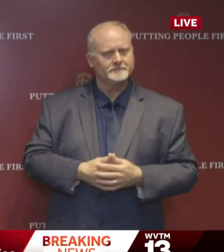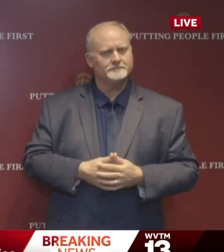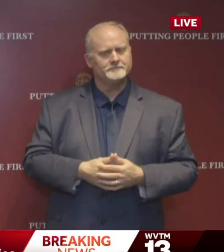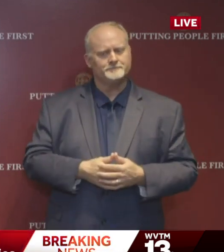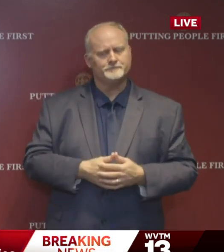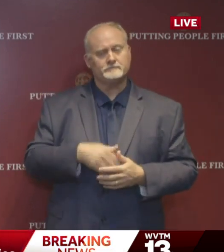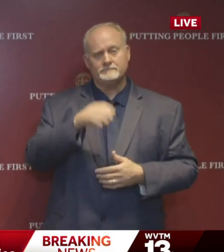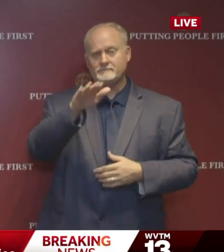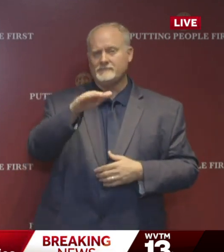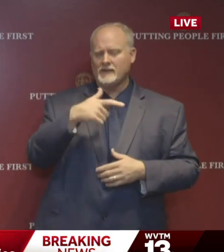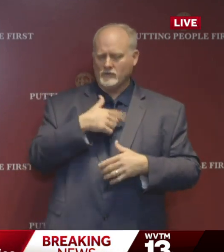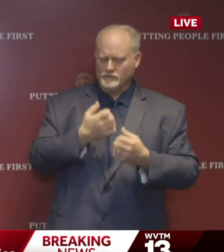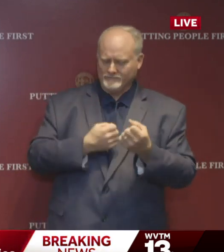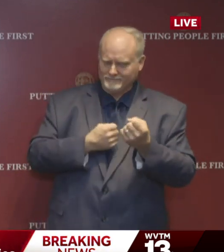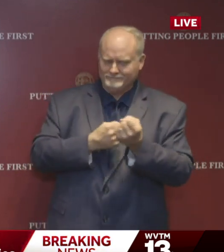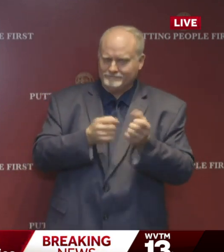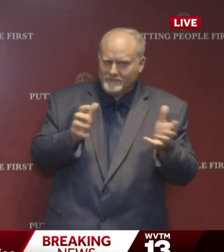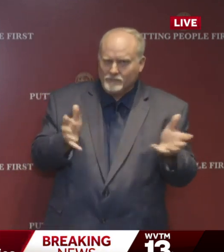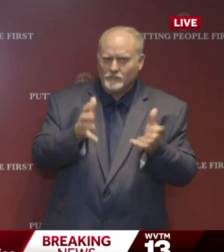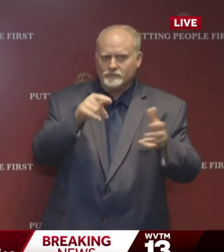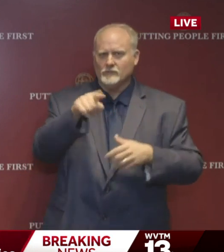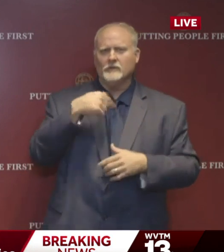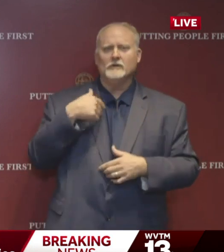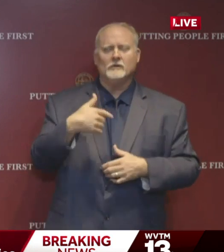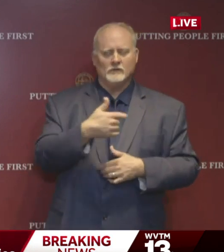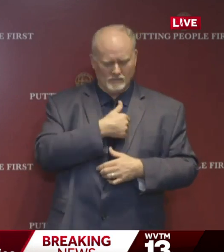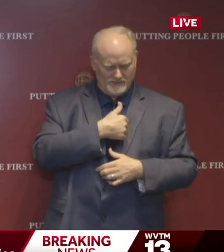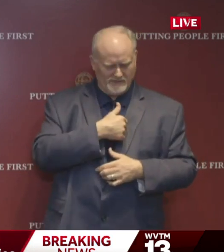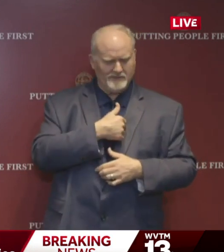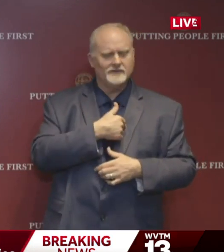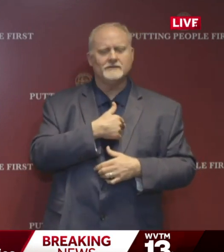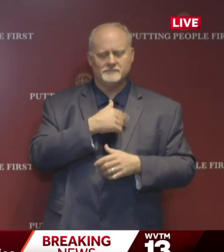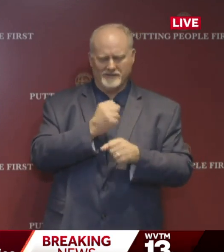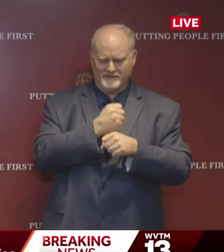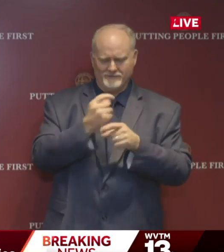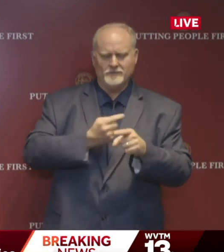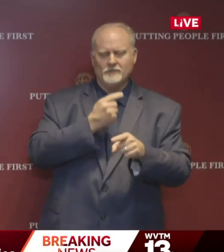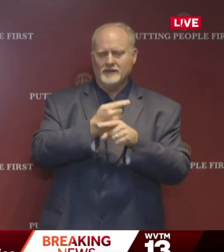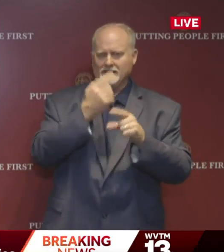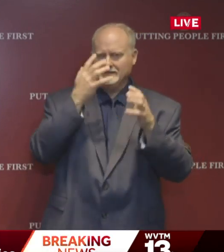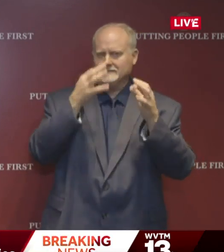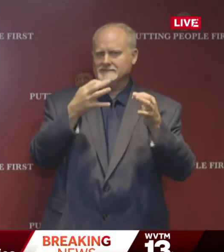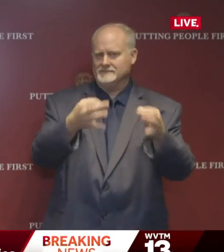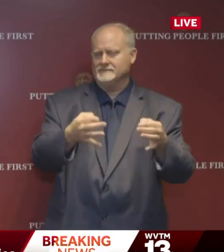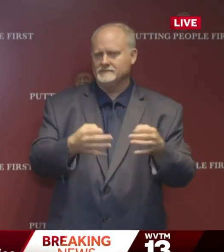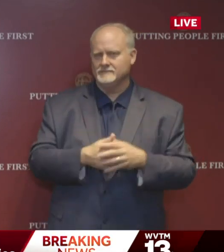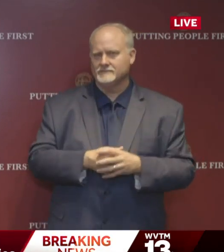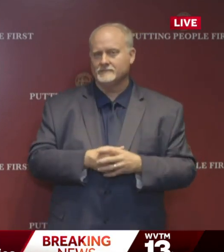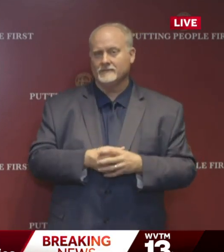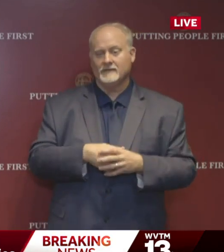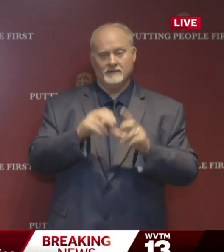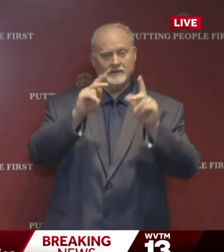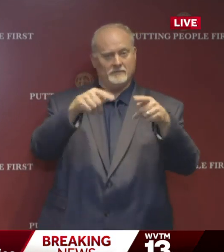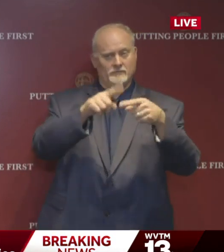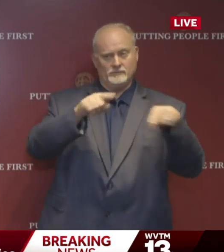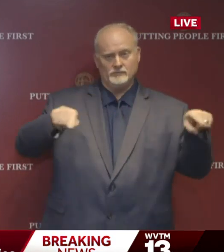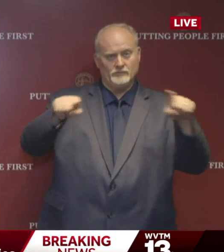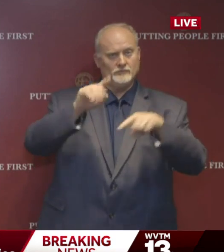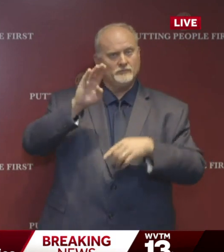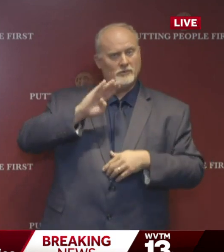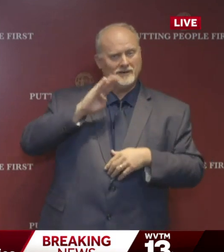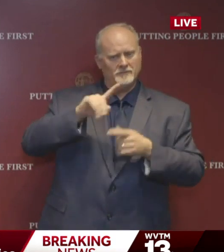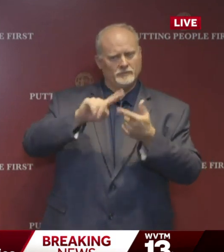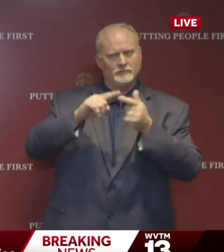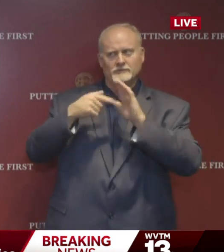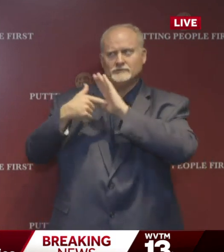I want to reassure you that we will be on the right side of history by making this decision and it is up to Birmingham to once again set